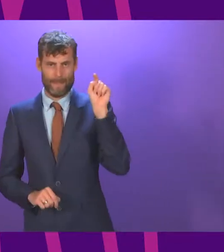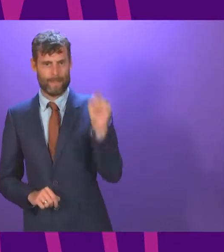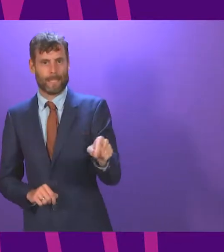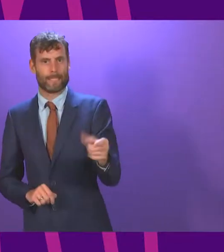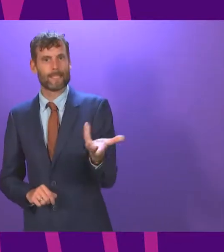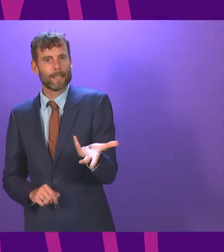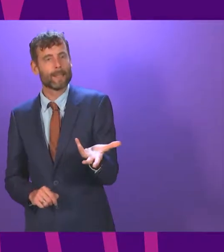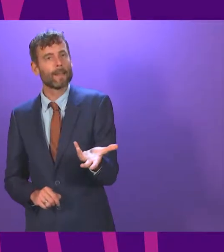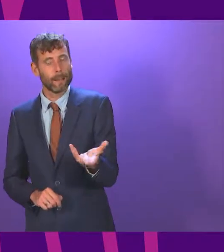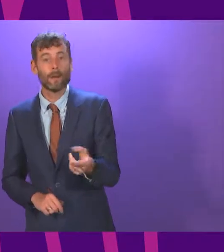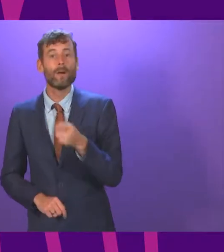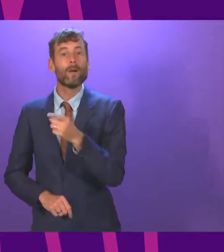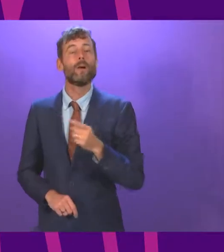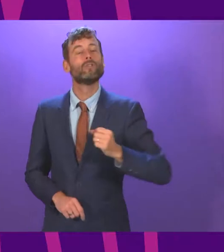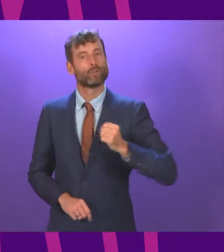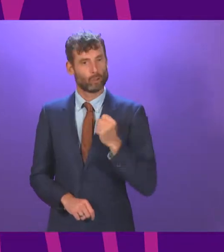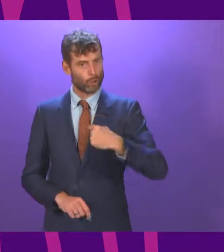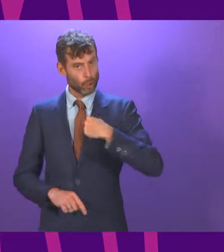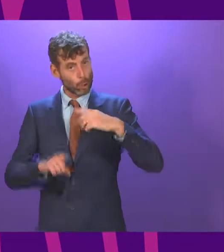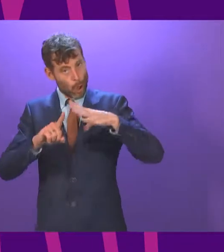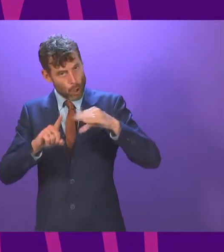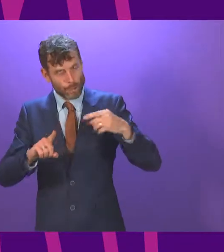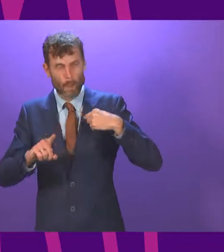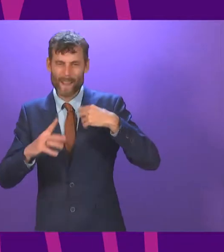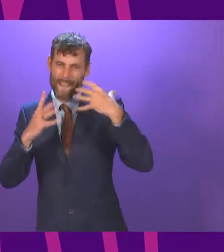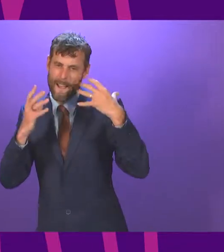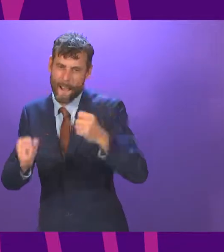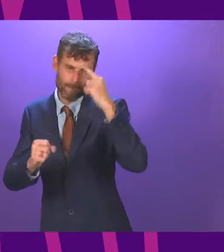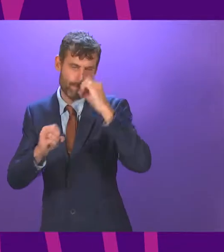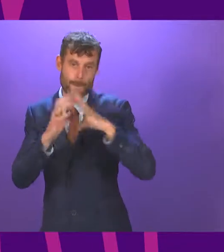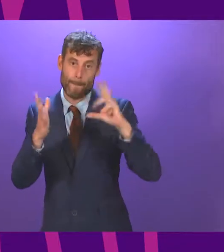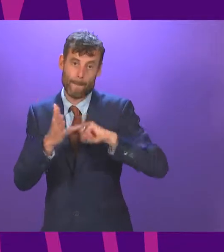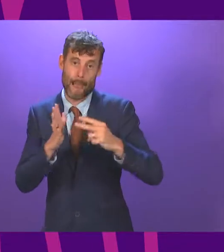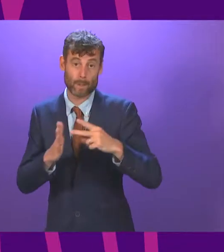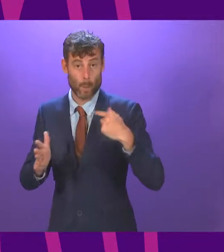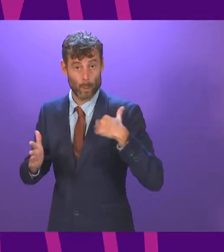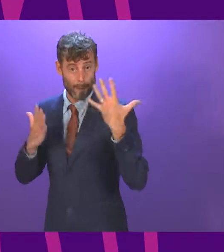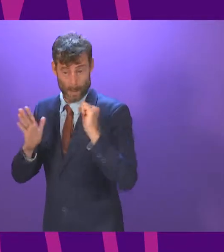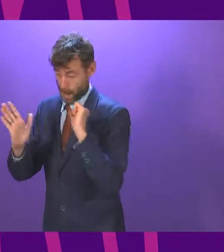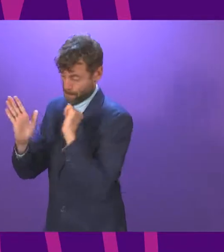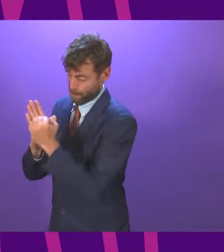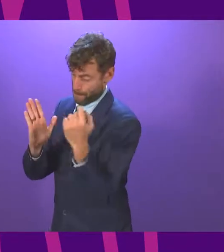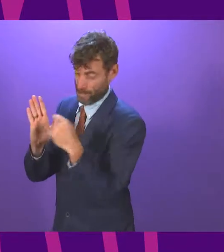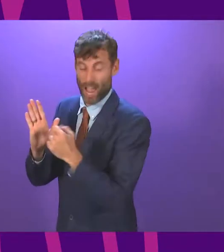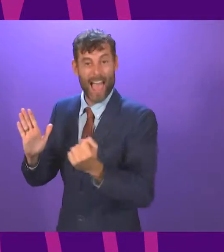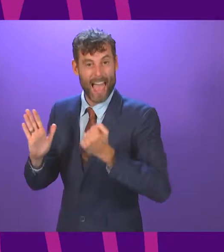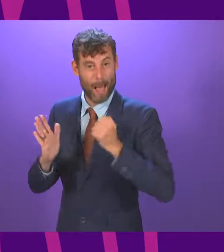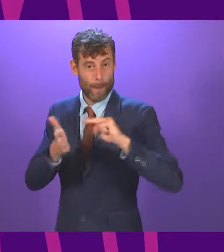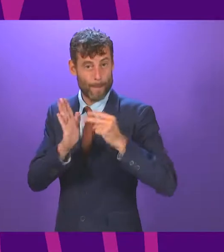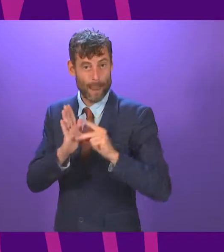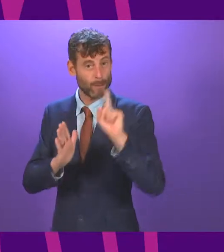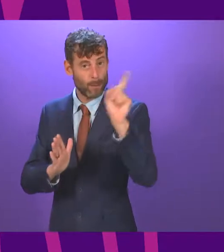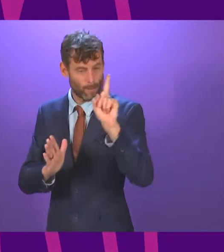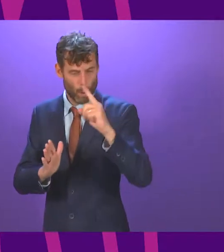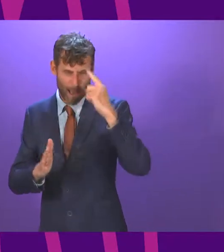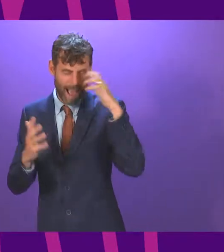crisis. But Scottish Conservatives have plans, as Stephen Kerr said. We have published our plans for our right to recovery and we will push that forward